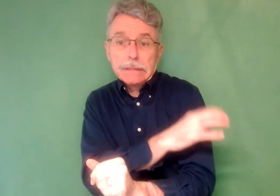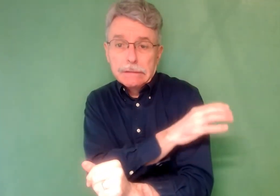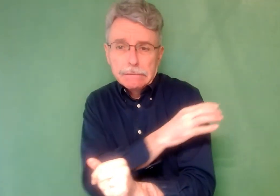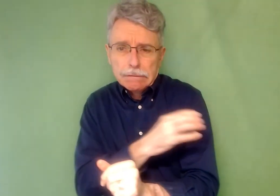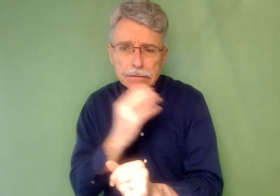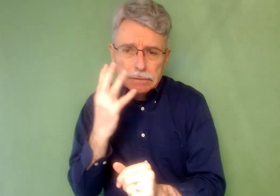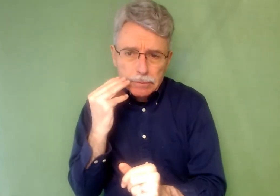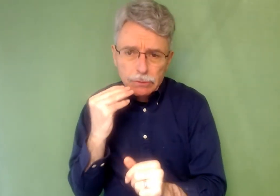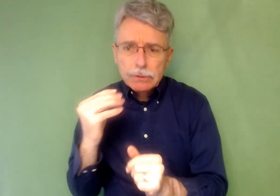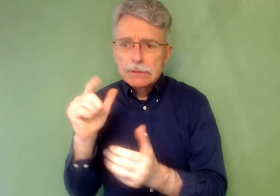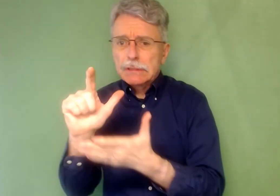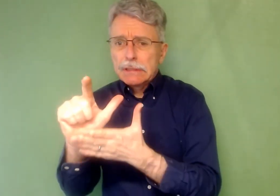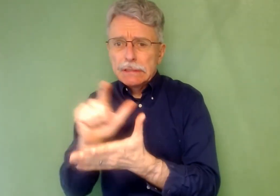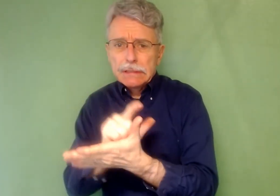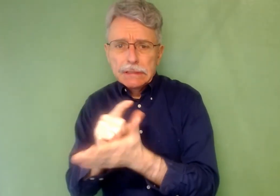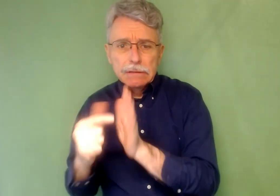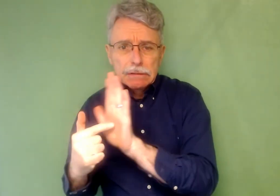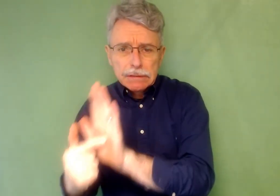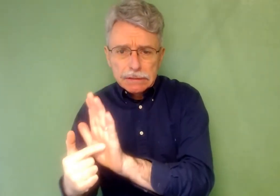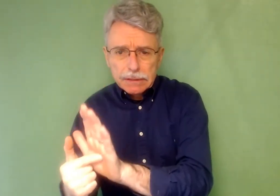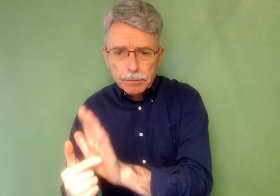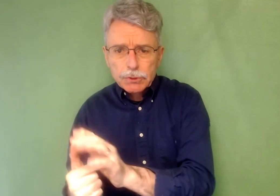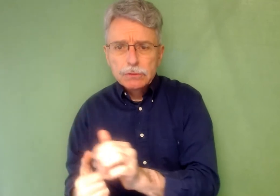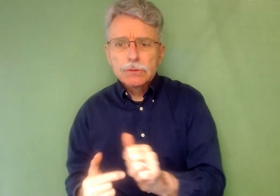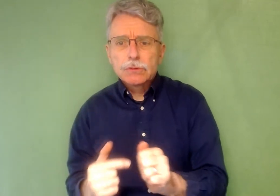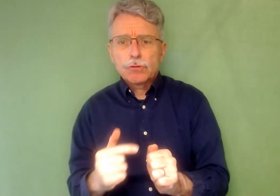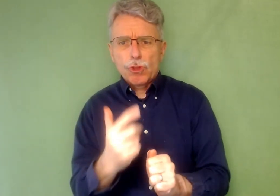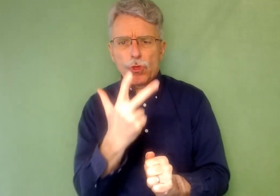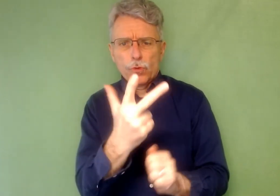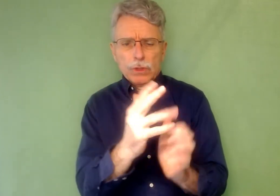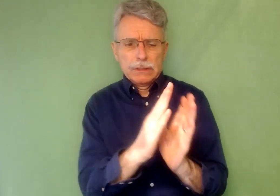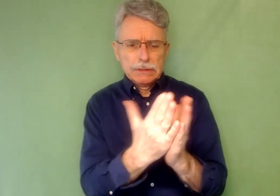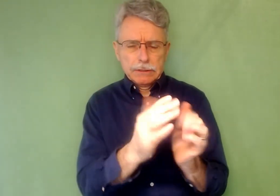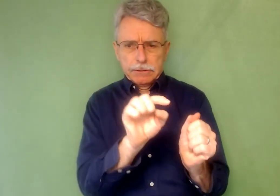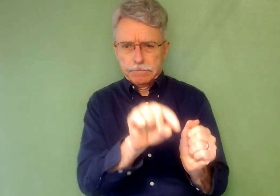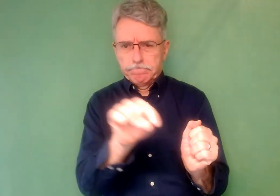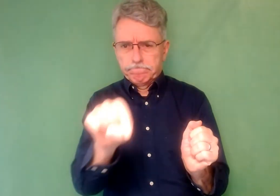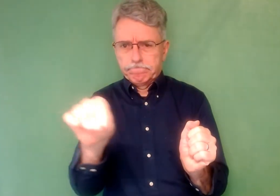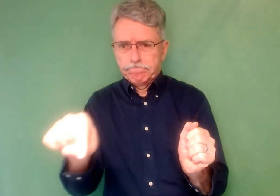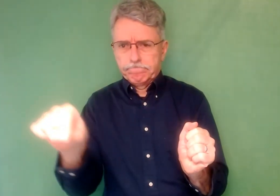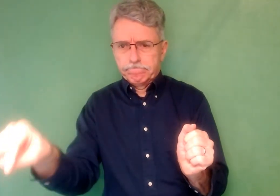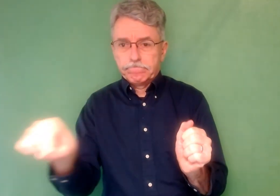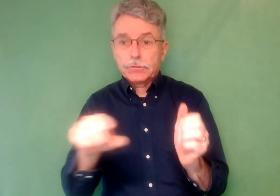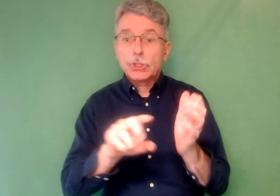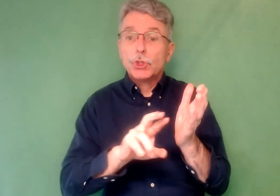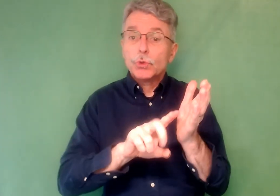the materials in these pages useful in understanding Deaf people and the criminal justice system.